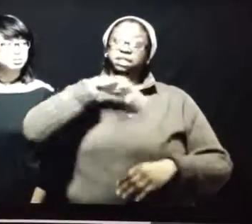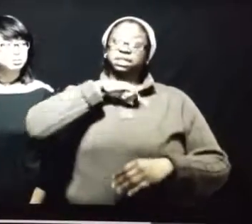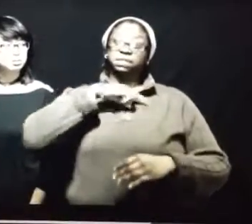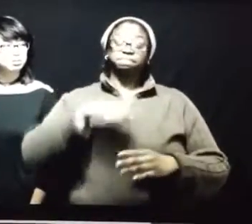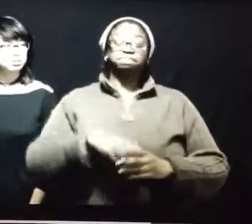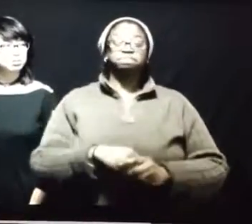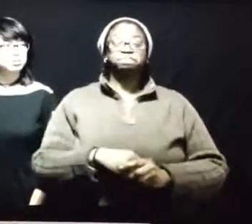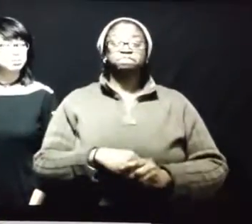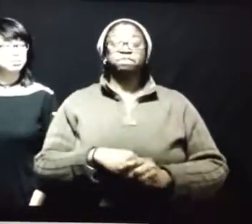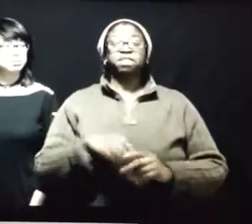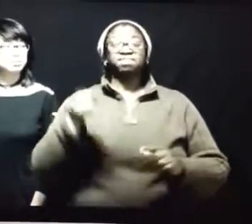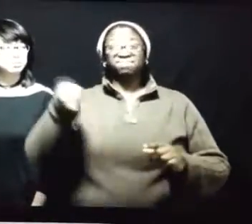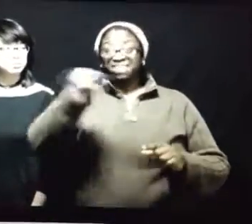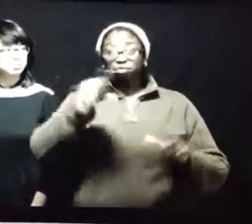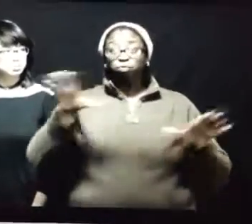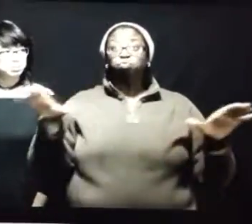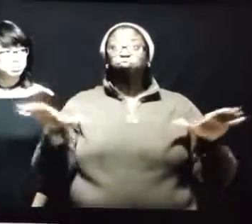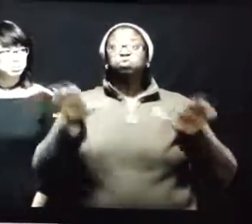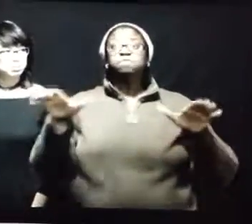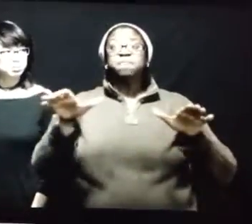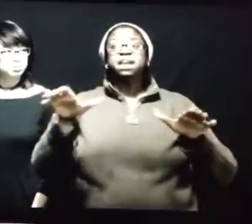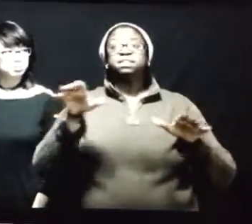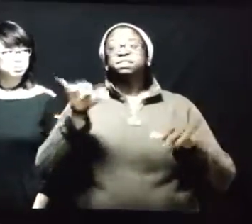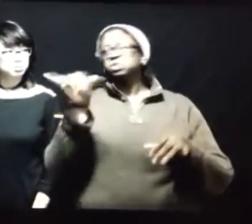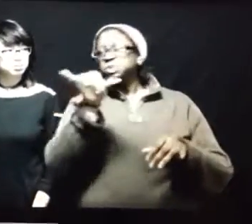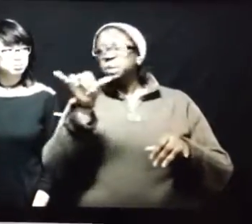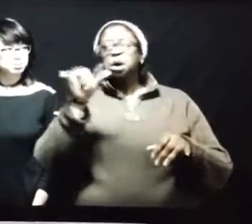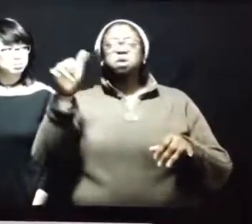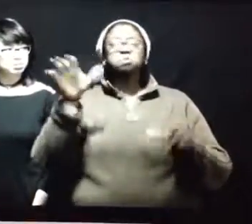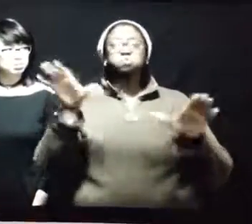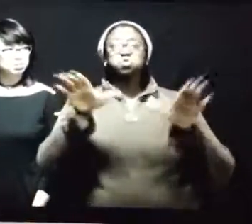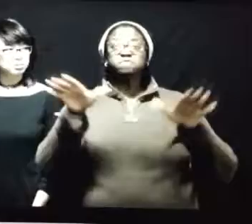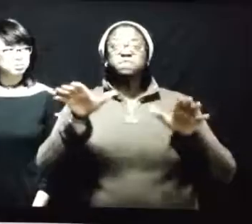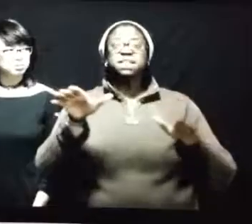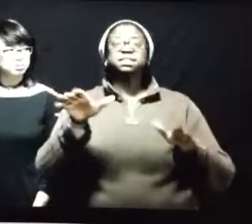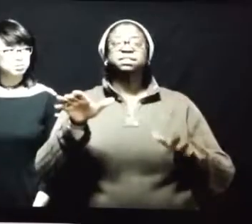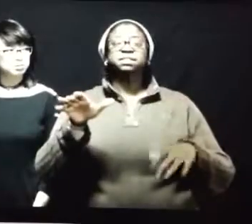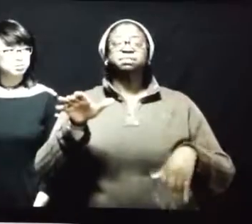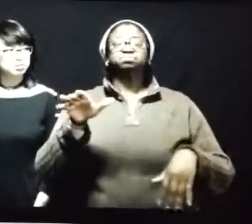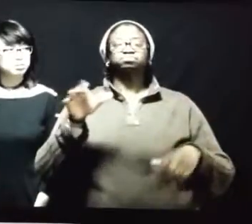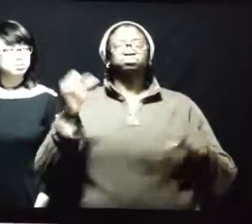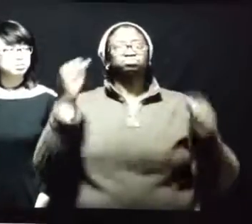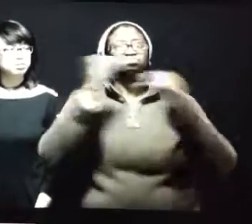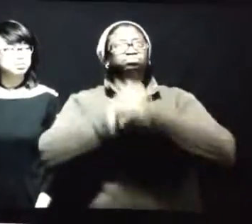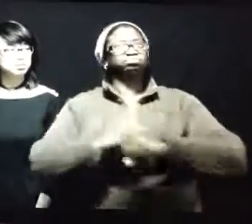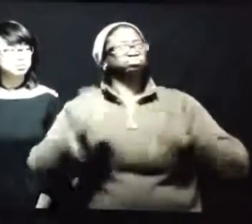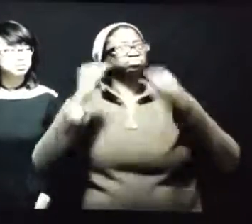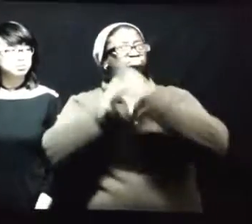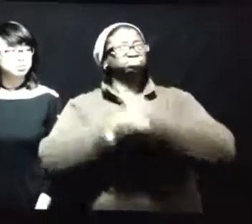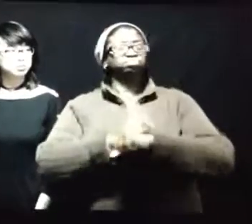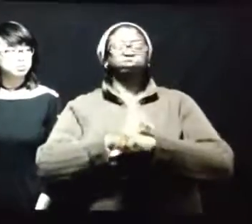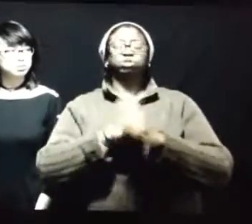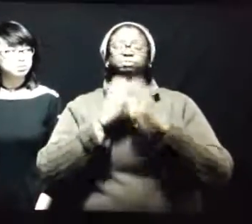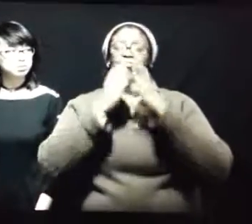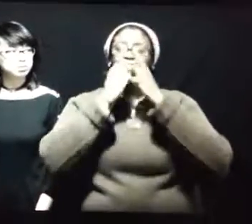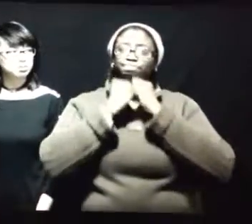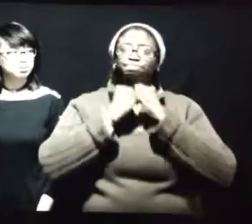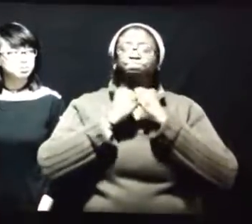These two movements affect us as humans. These similar movements and others like it